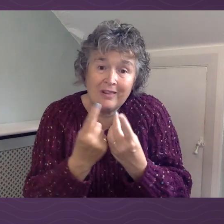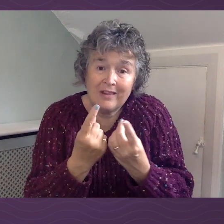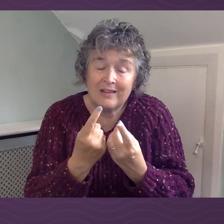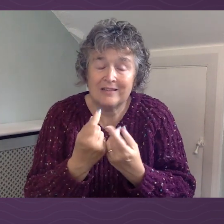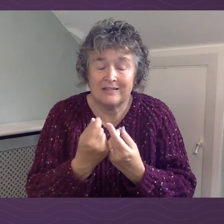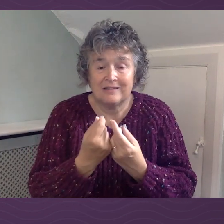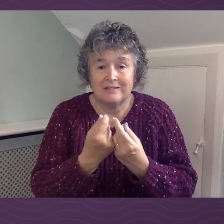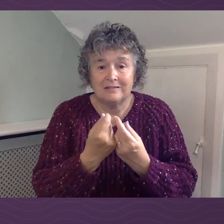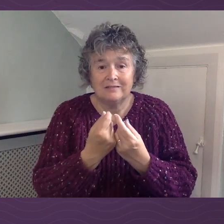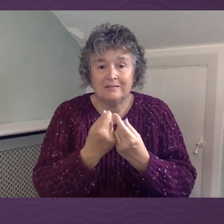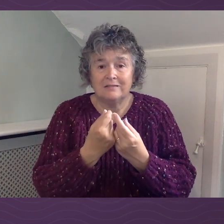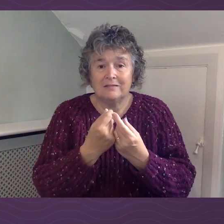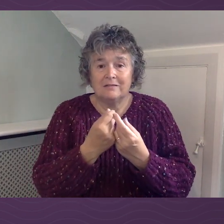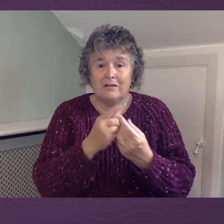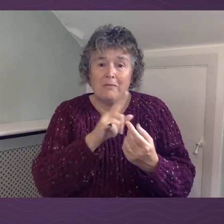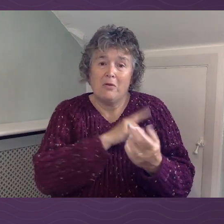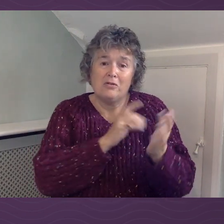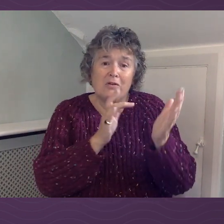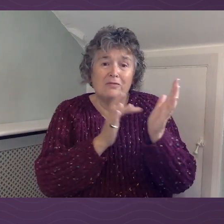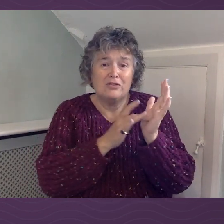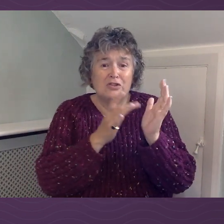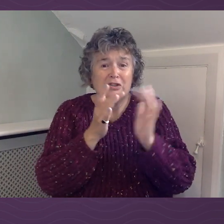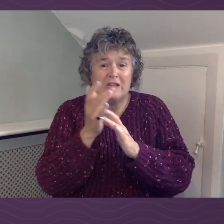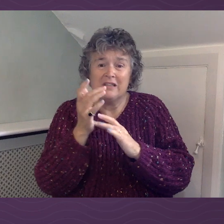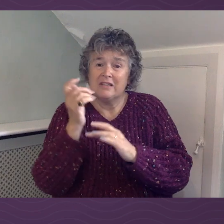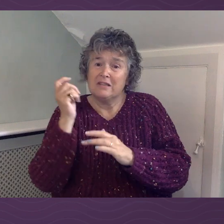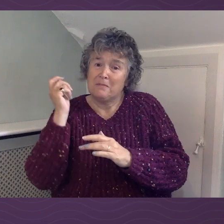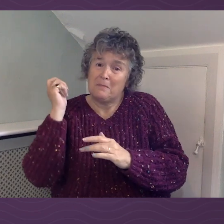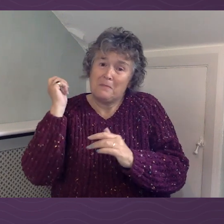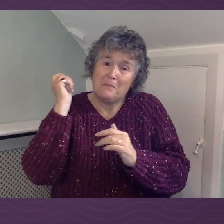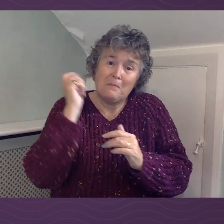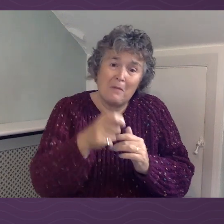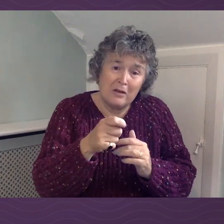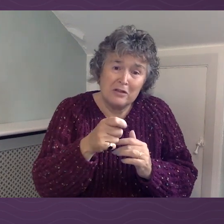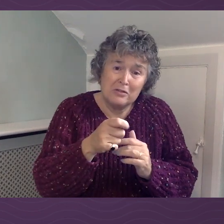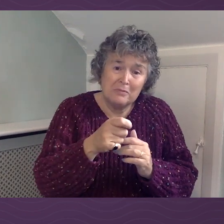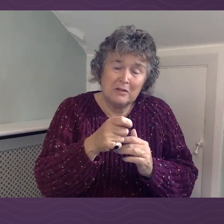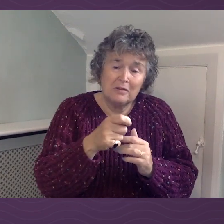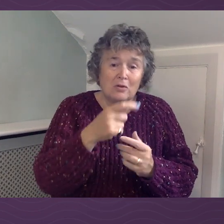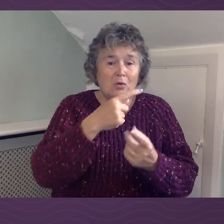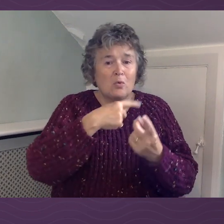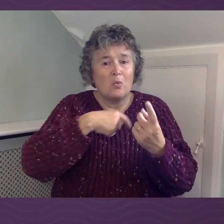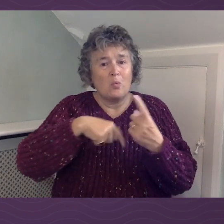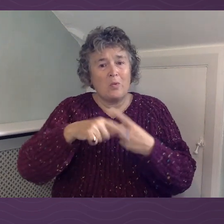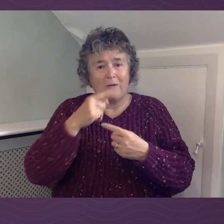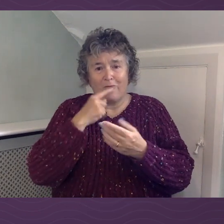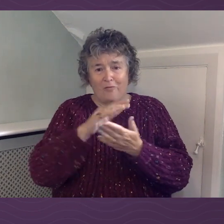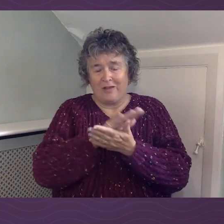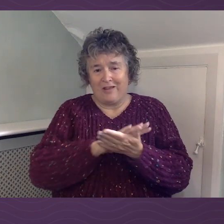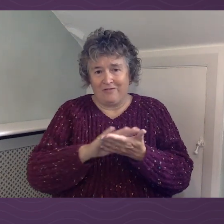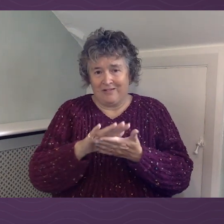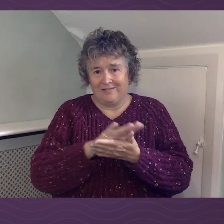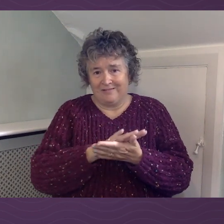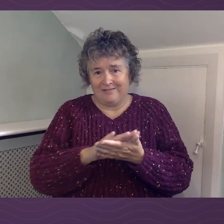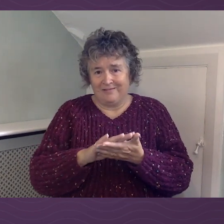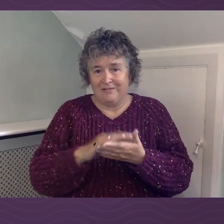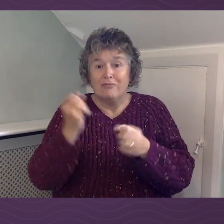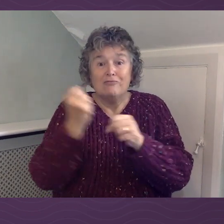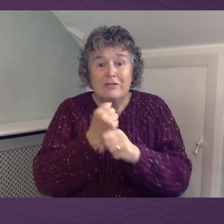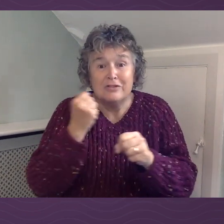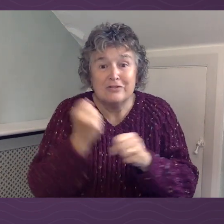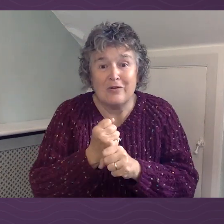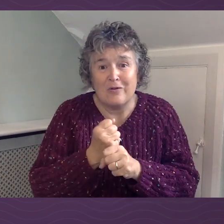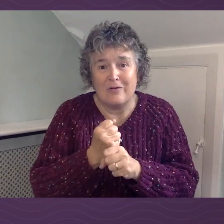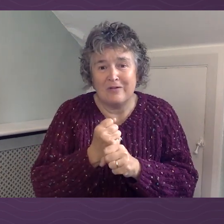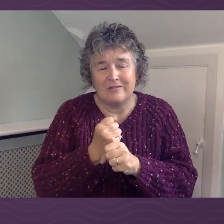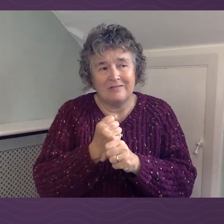By Jesus' stripes, by his punishment, we are forgiven and restored and find a healing for our